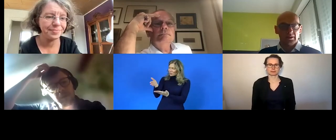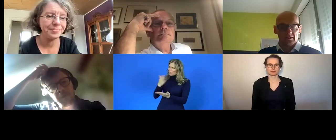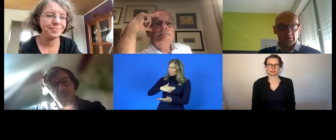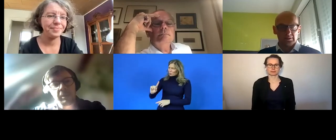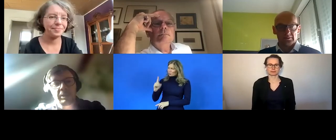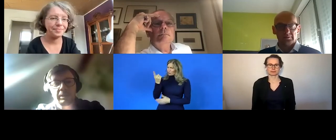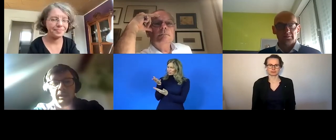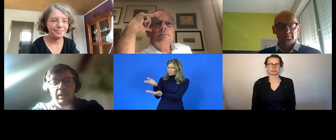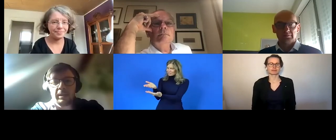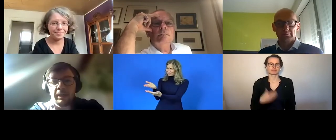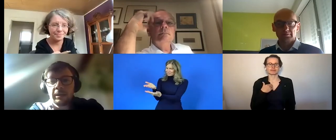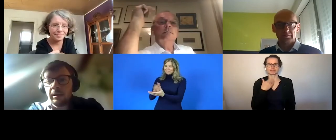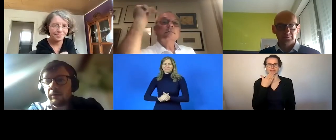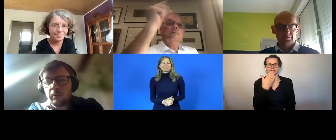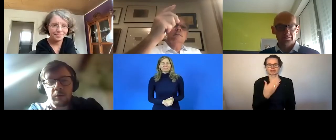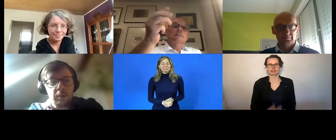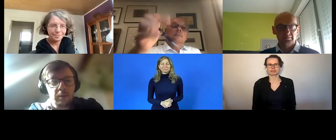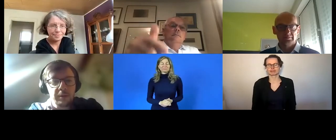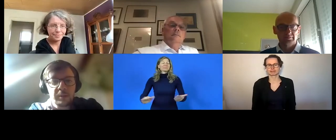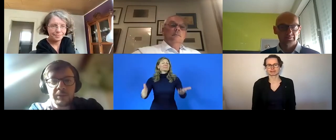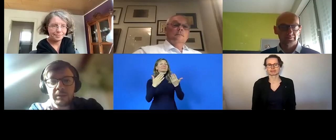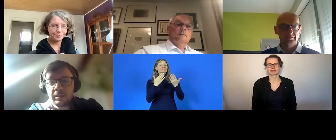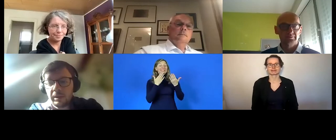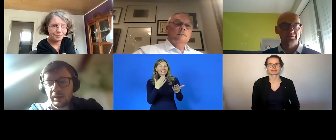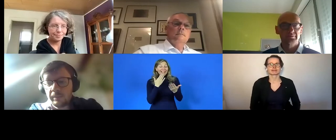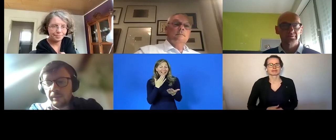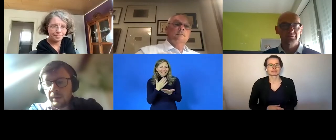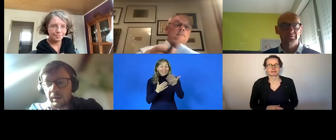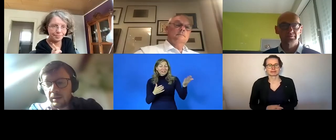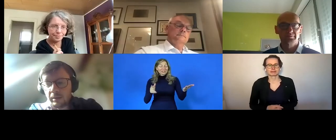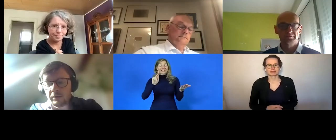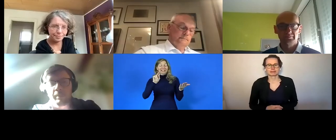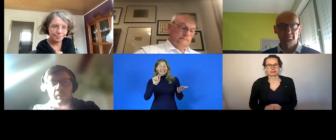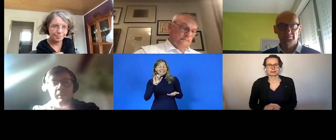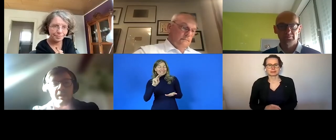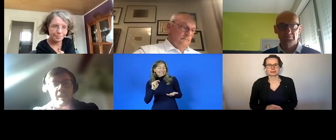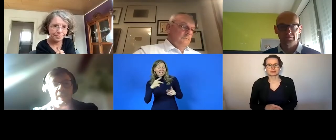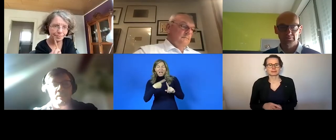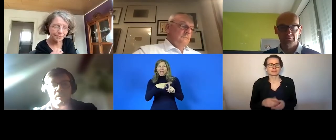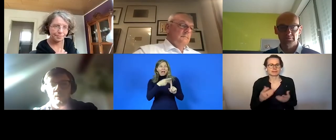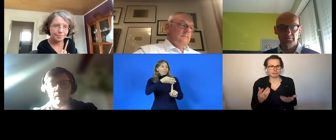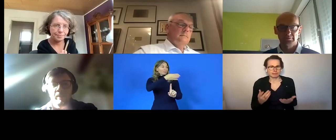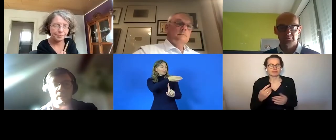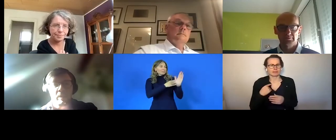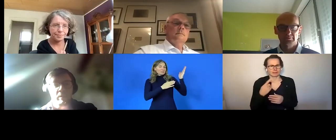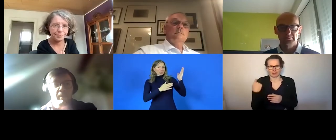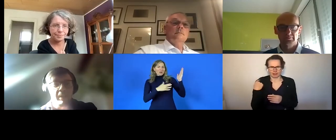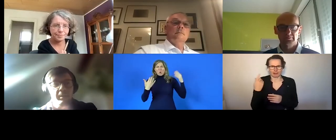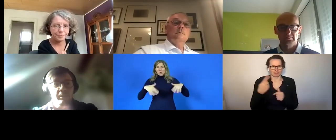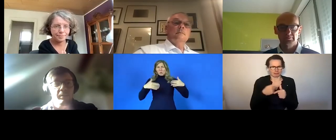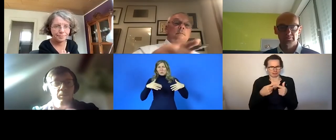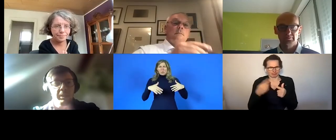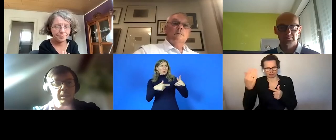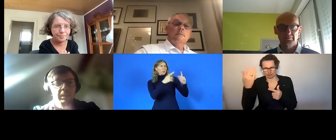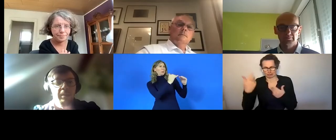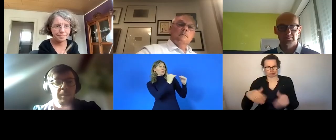thank you very much uh katrina of course all all the speakers um you said the bar very high that's the problem of being at the end of the panel